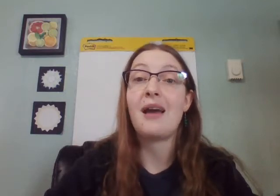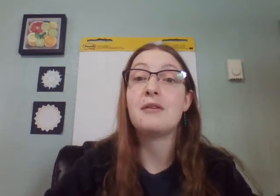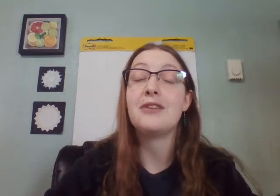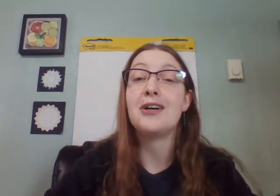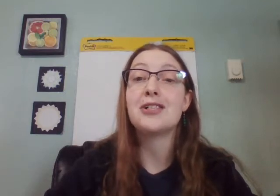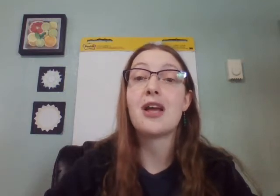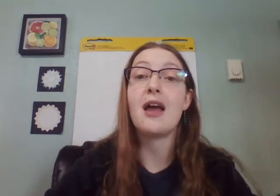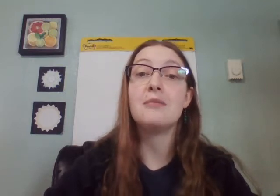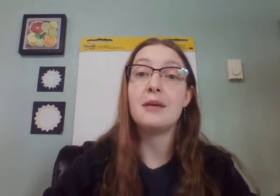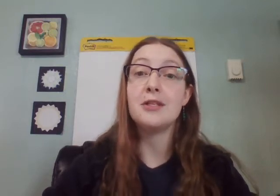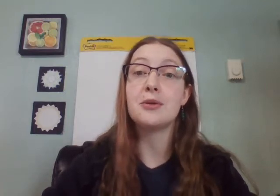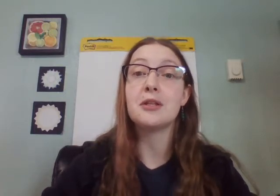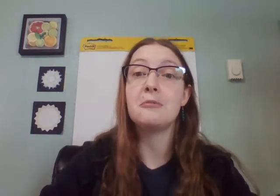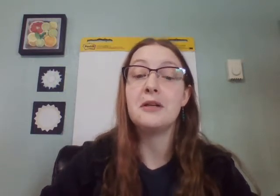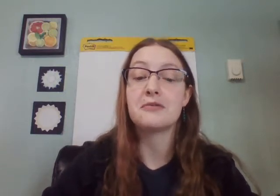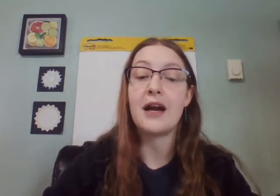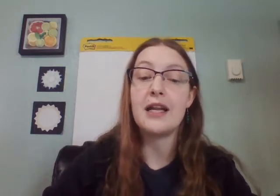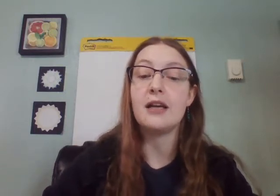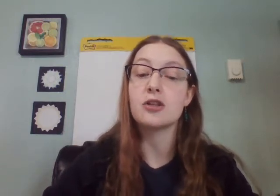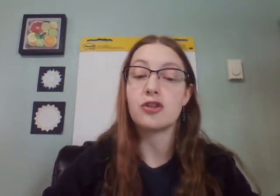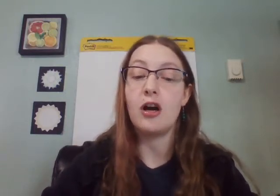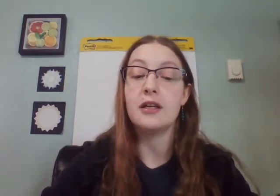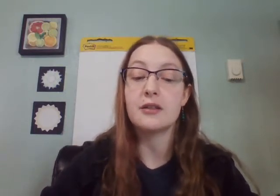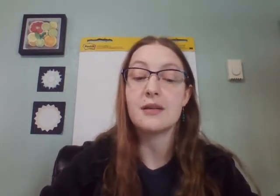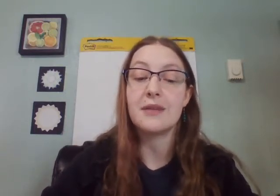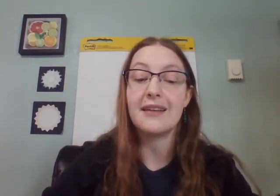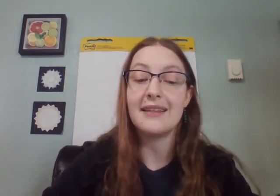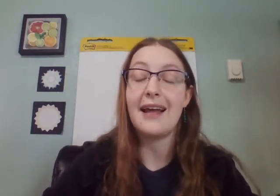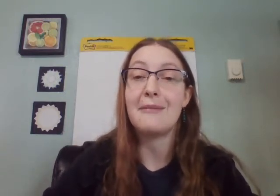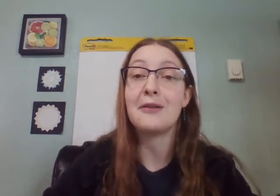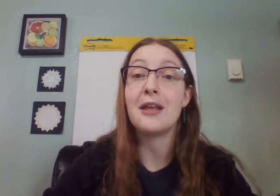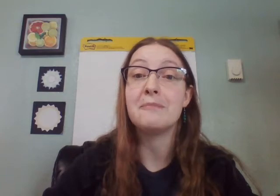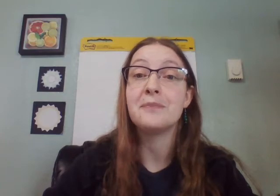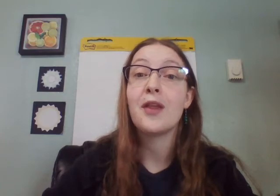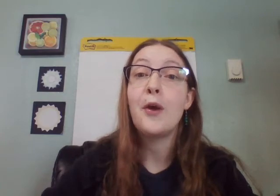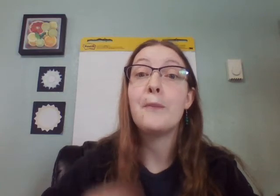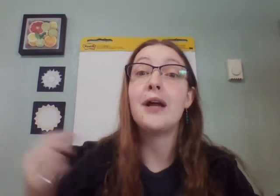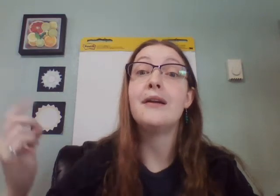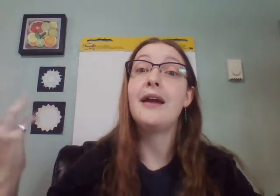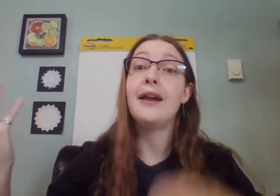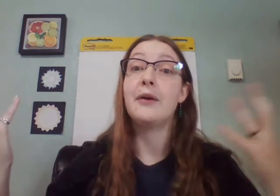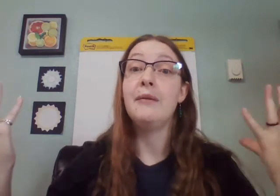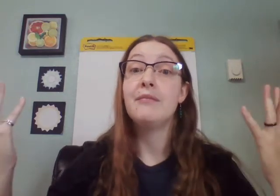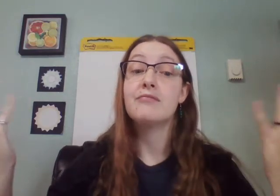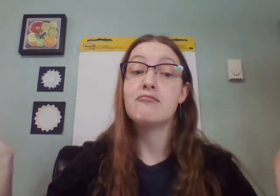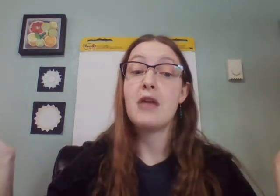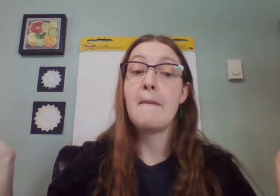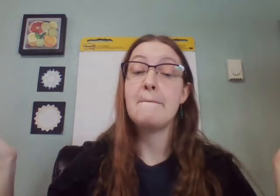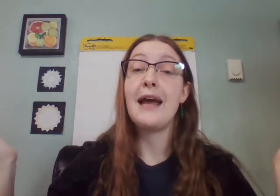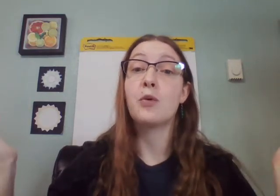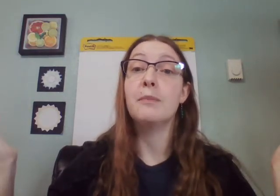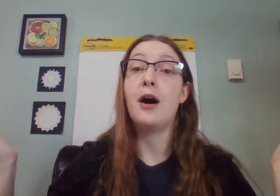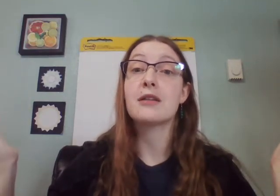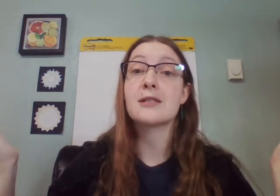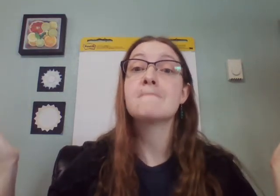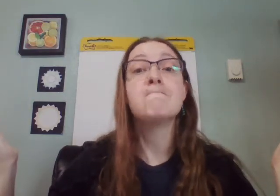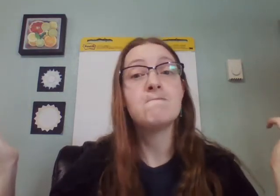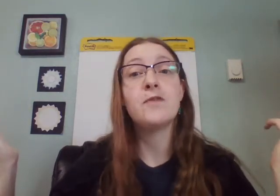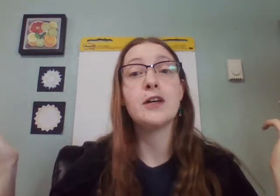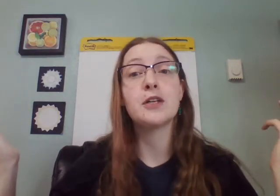camouflage and maybe do a little bit of writing or drawing or something like that about them. But anyway, bagworm moths. Very